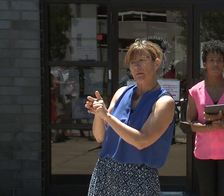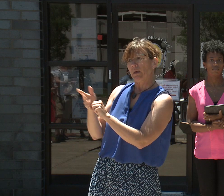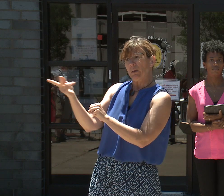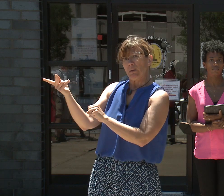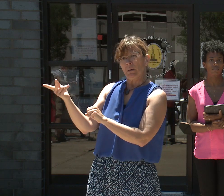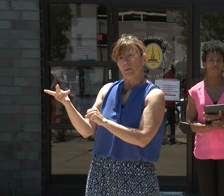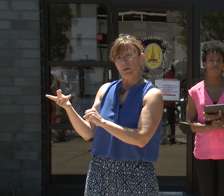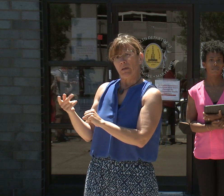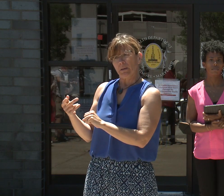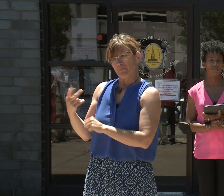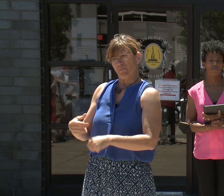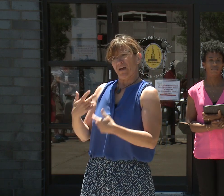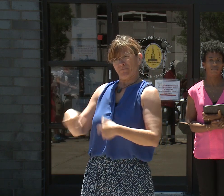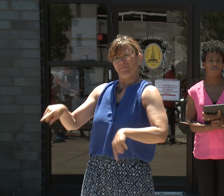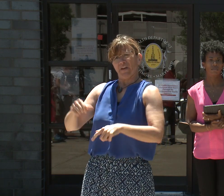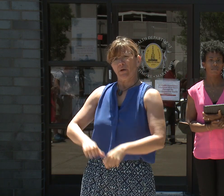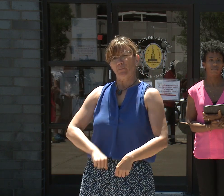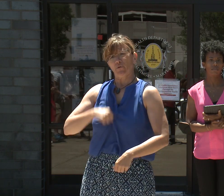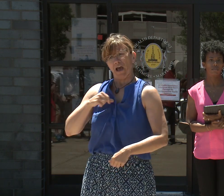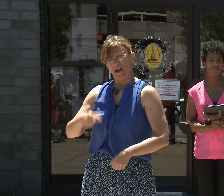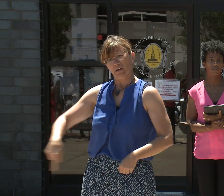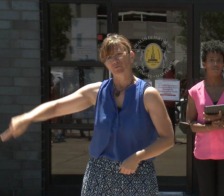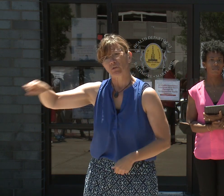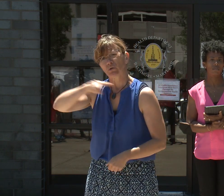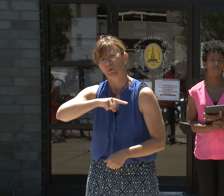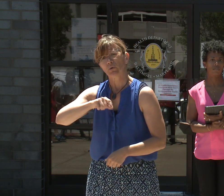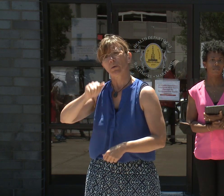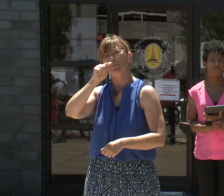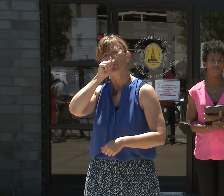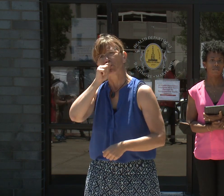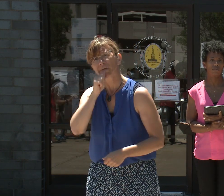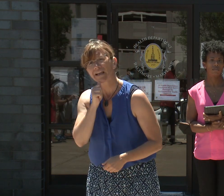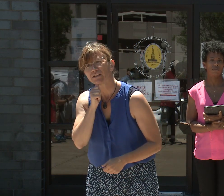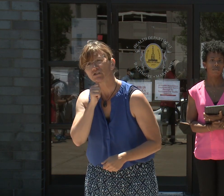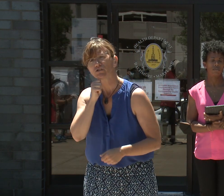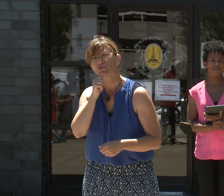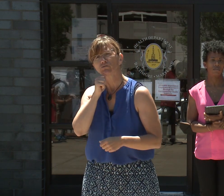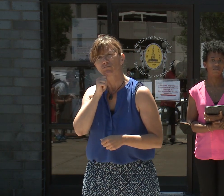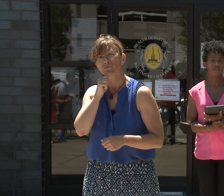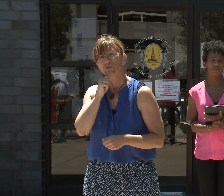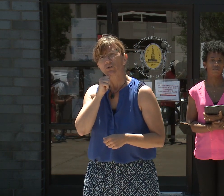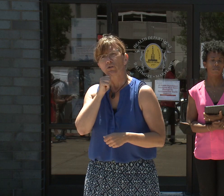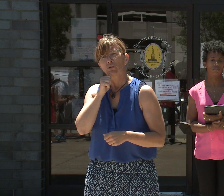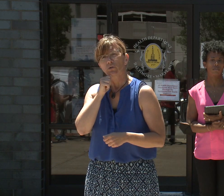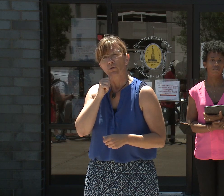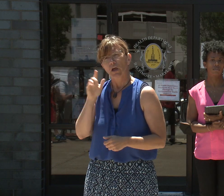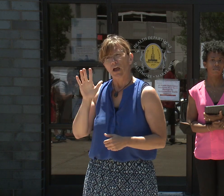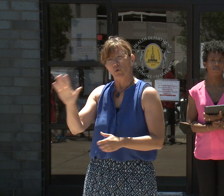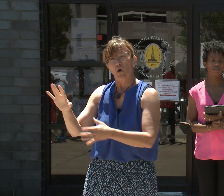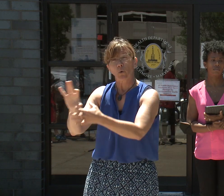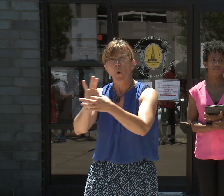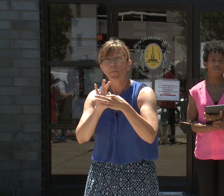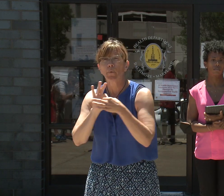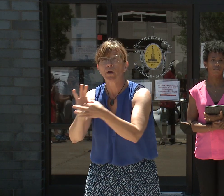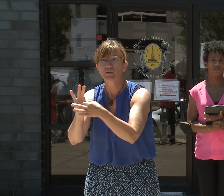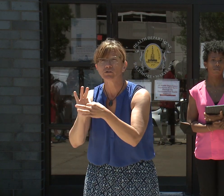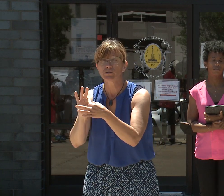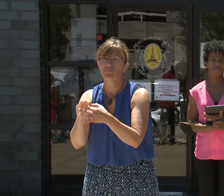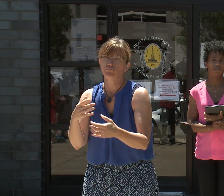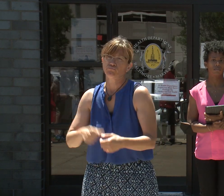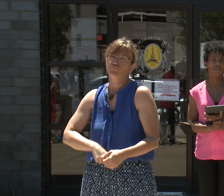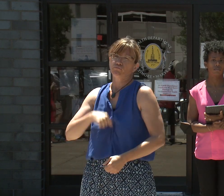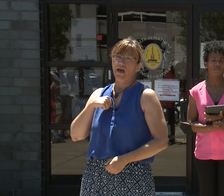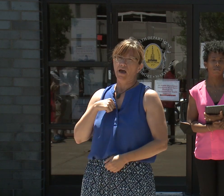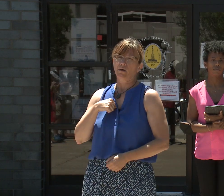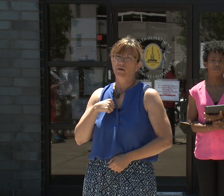proud of your resilience, your patience, and most importantly, your cooperation. I'd like to also note that Baltimore's resilience and